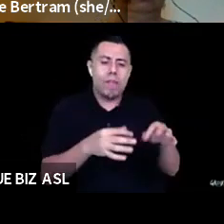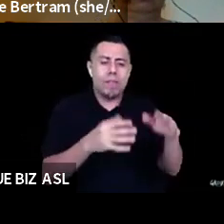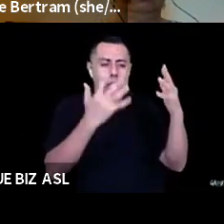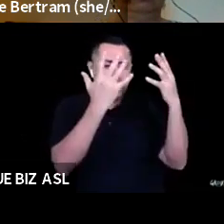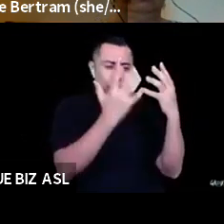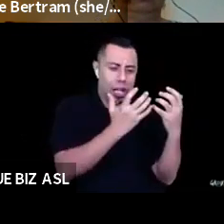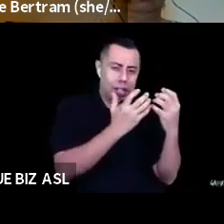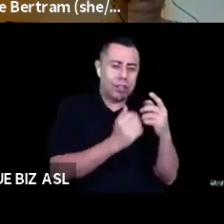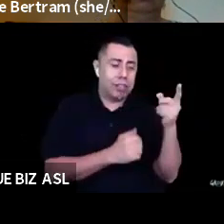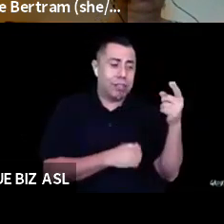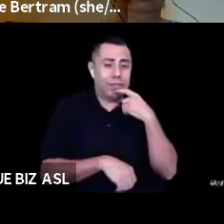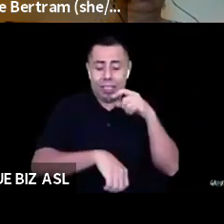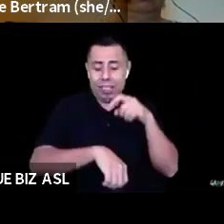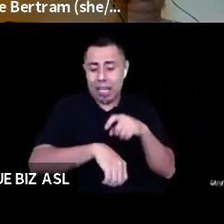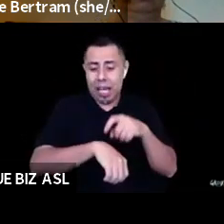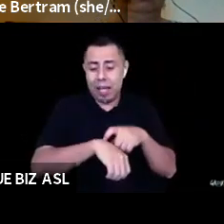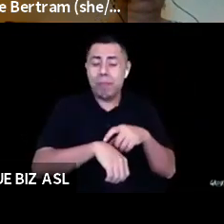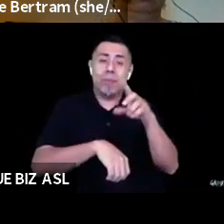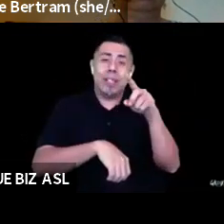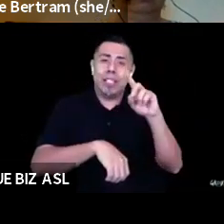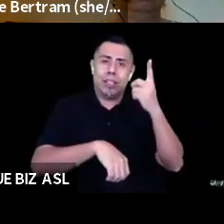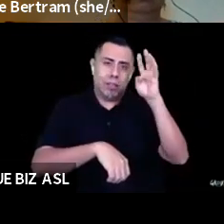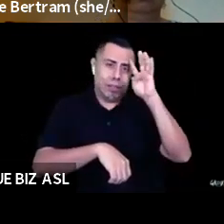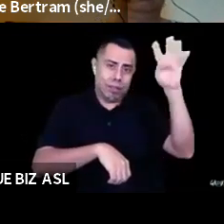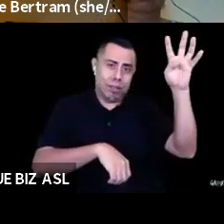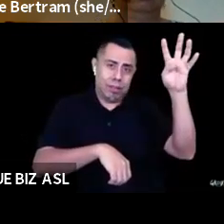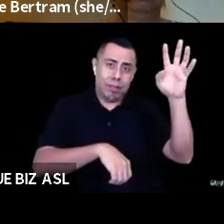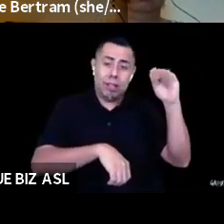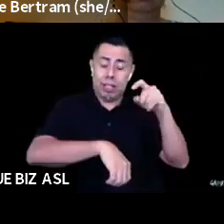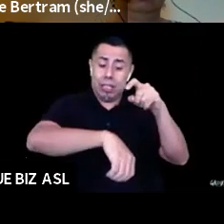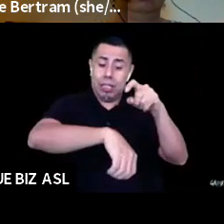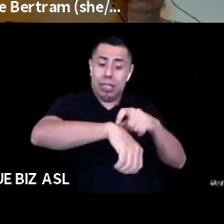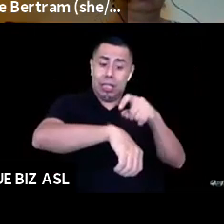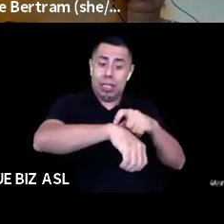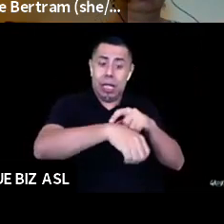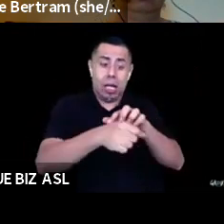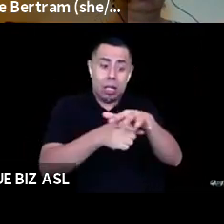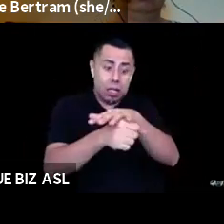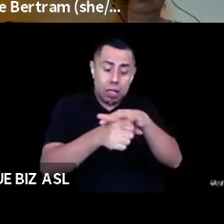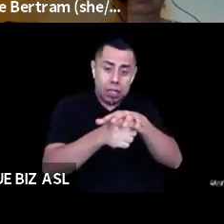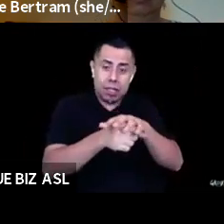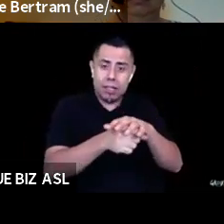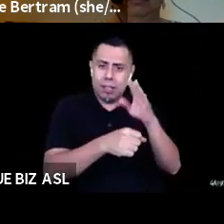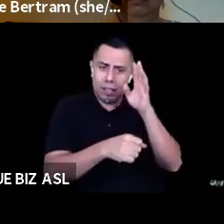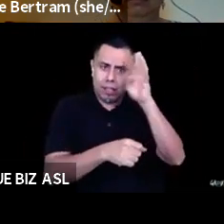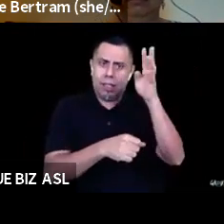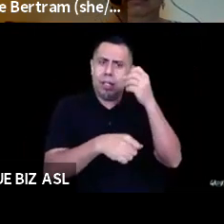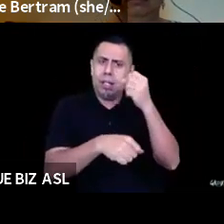time zones were created for the railroad. So our whole system of being on time was for capitalism and